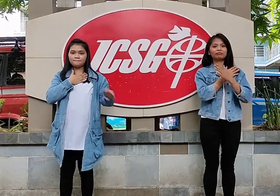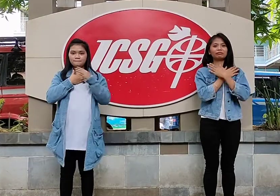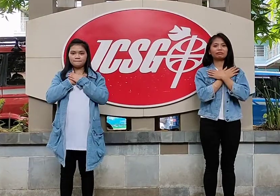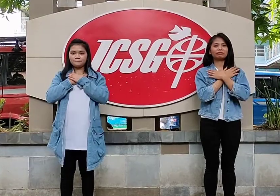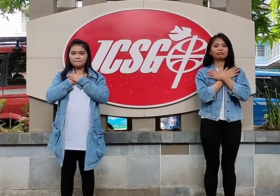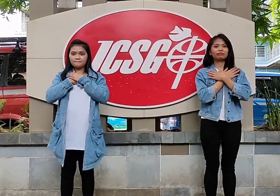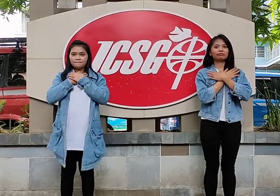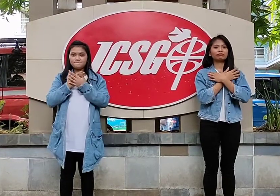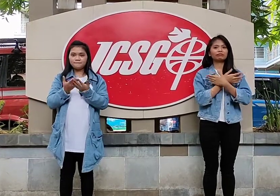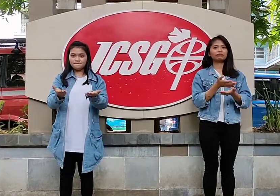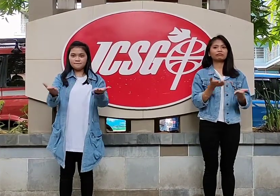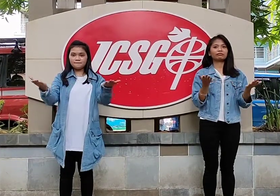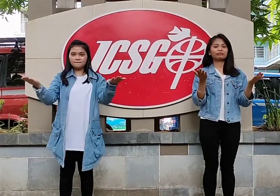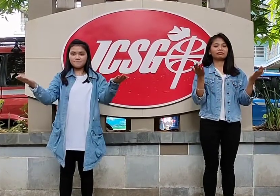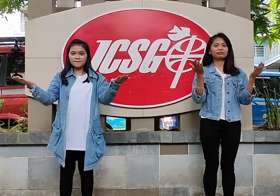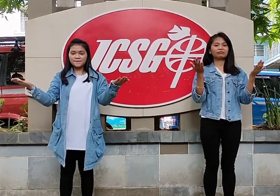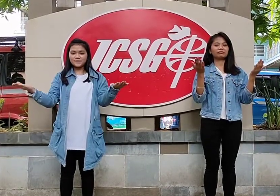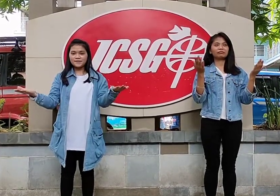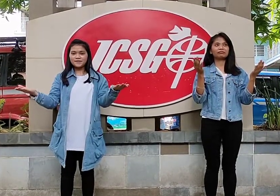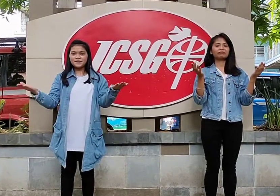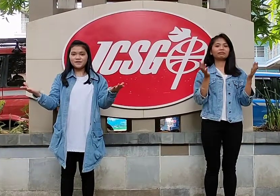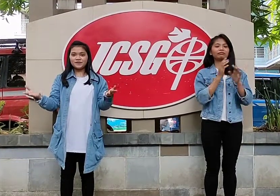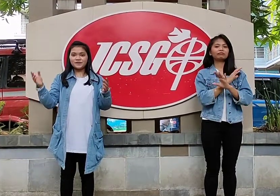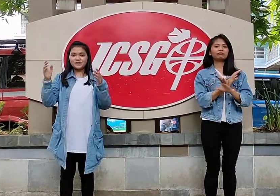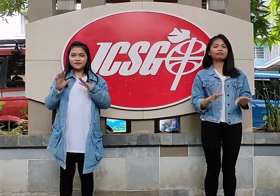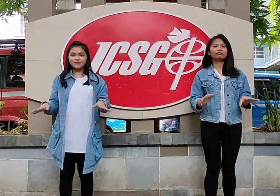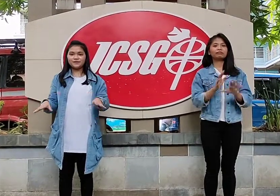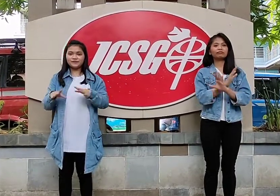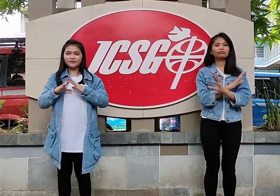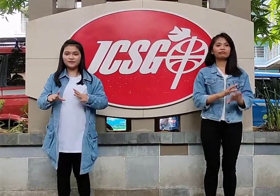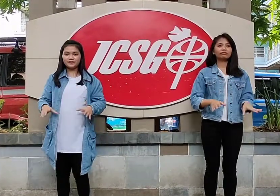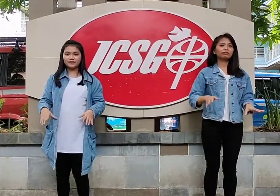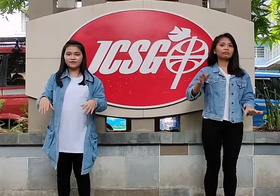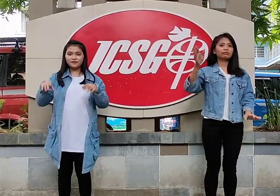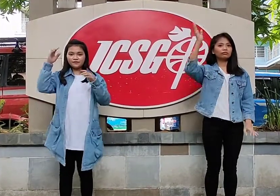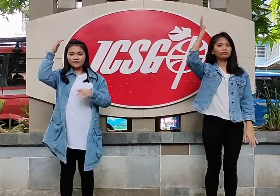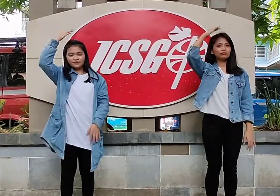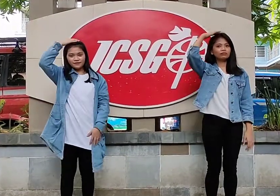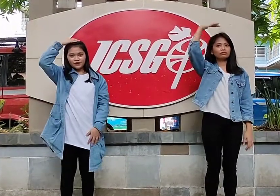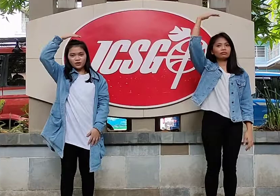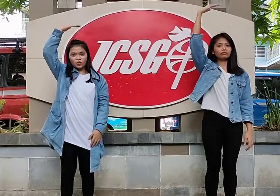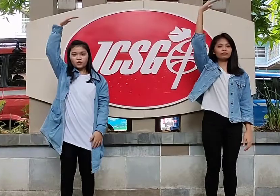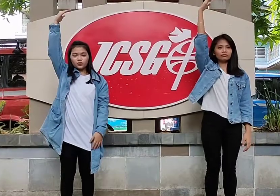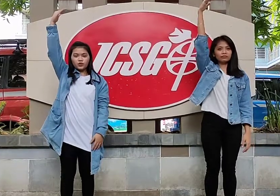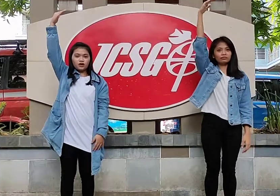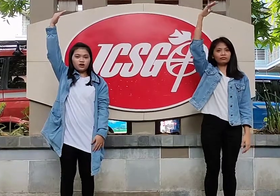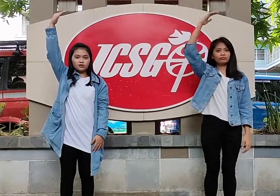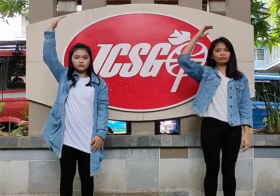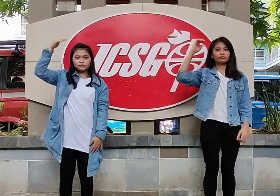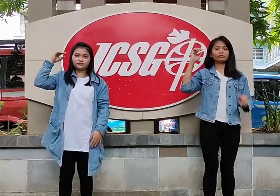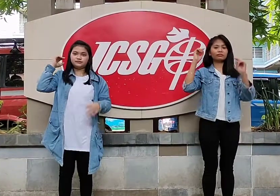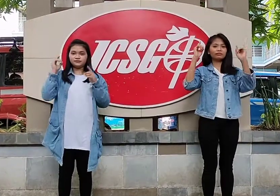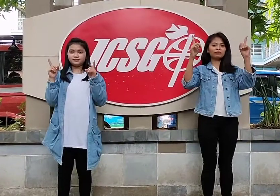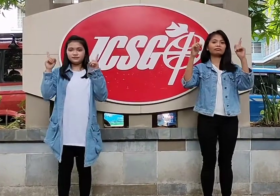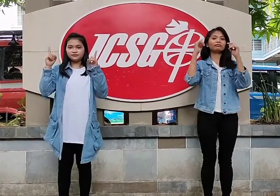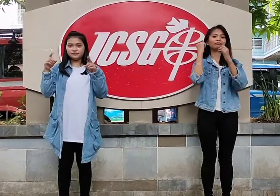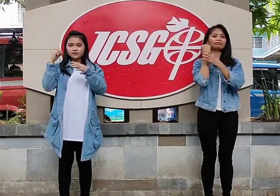Jesus loves her soul. I don't have to wait until I'm grown up. Cause God can